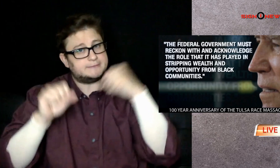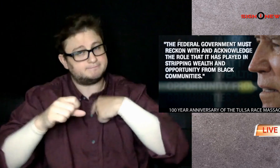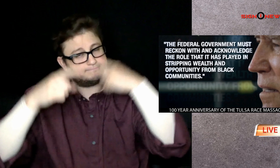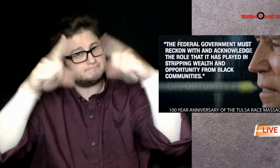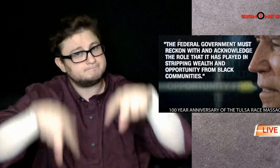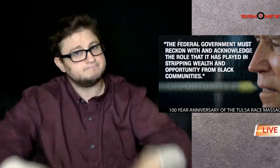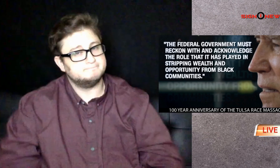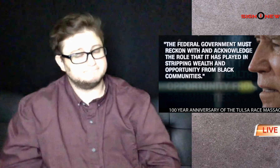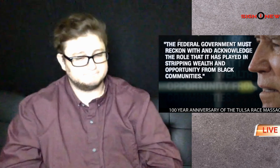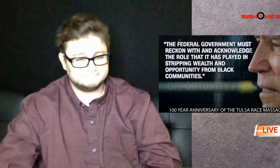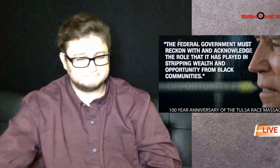I agree with the president.